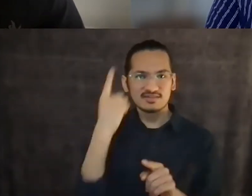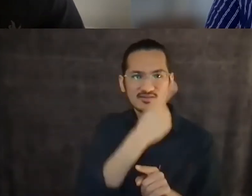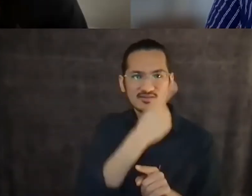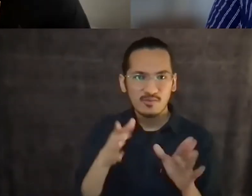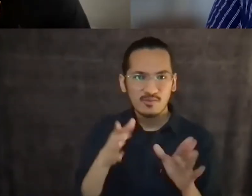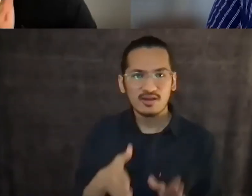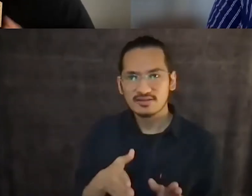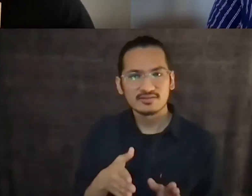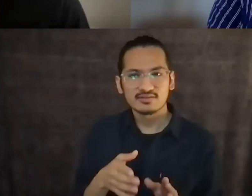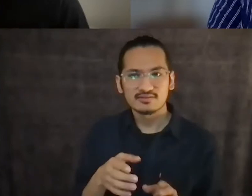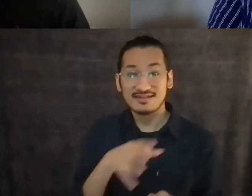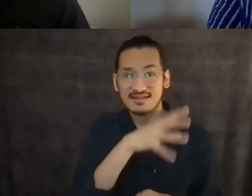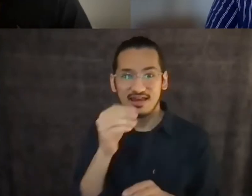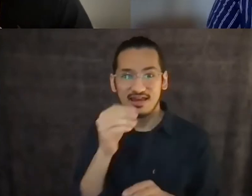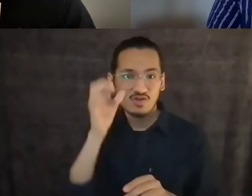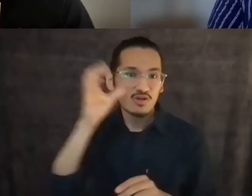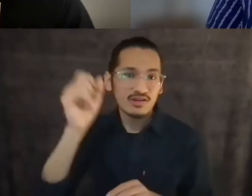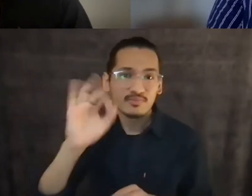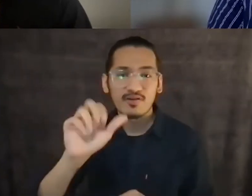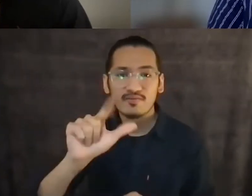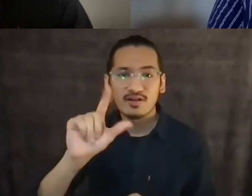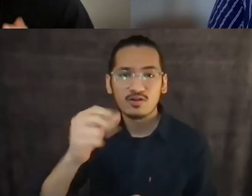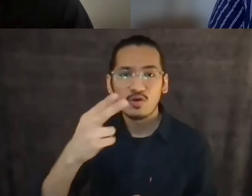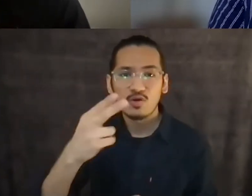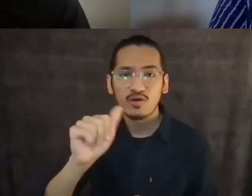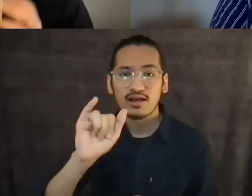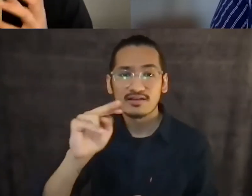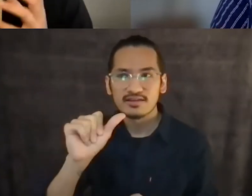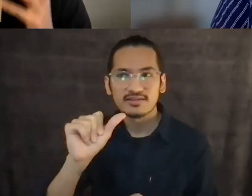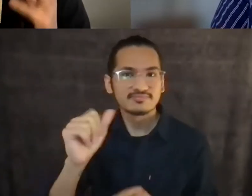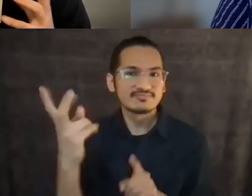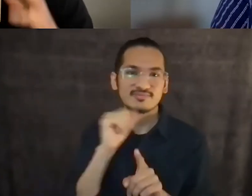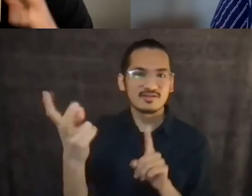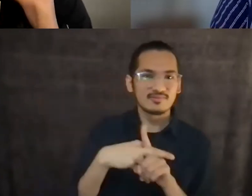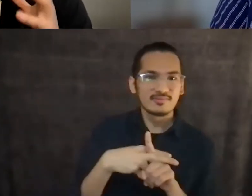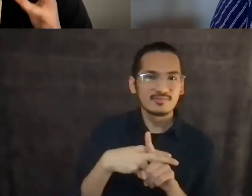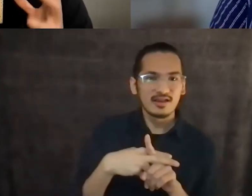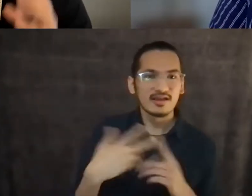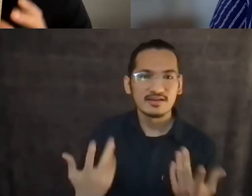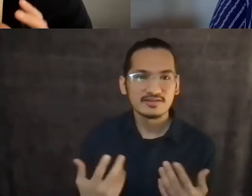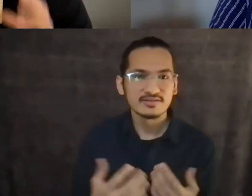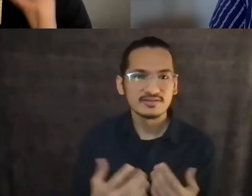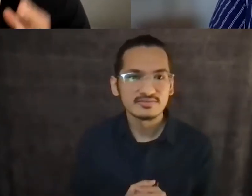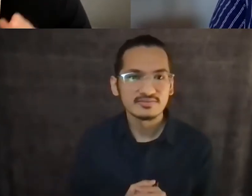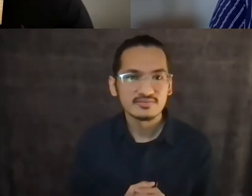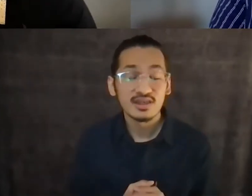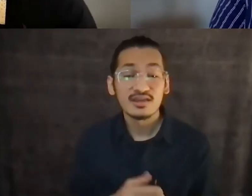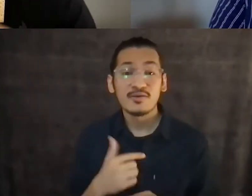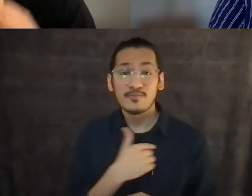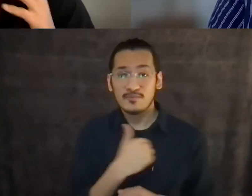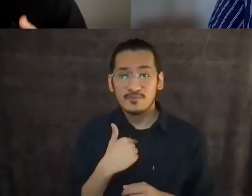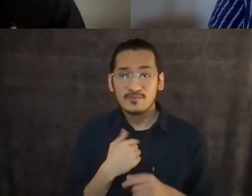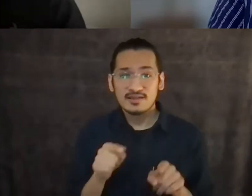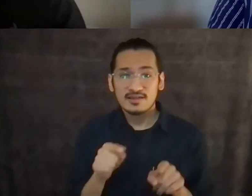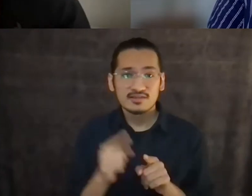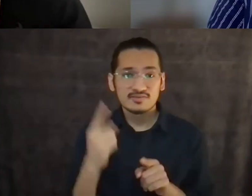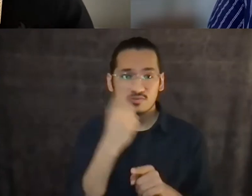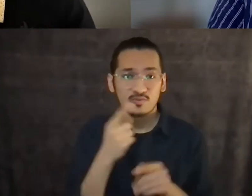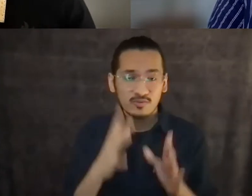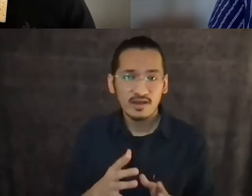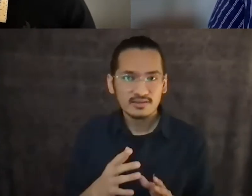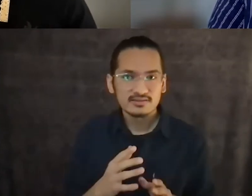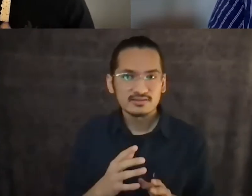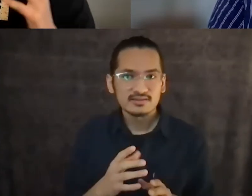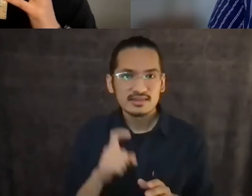For me, everything is at stake if we don't take the Aloha, the intimacy of Aloha seriously in Aloha Aina.